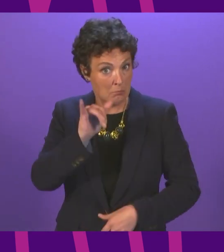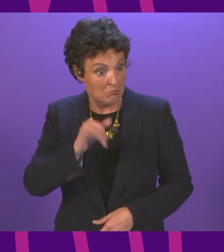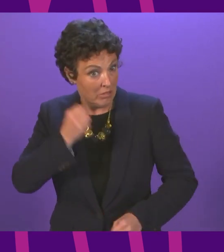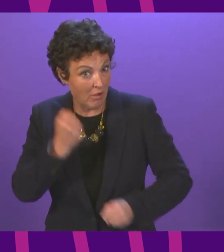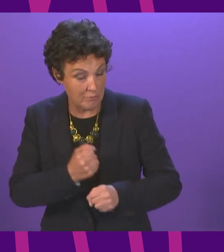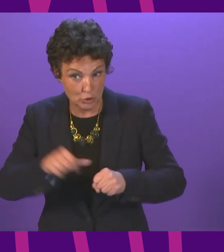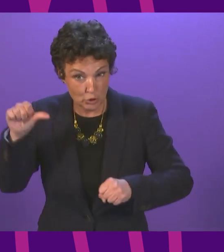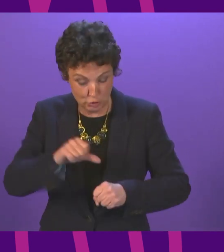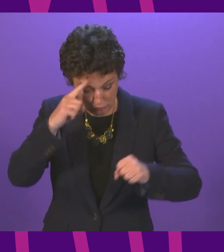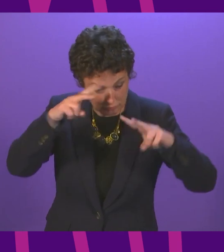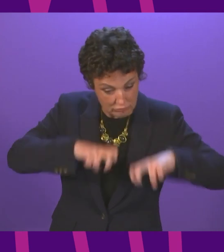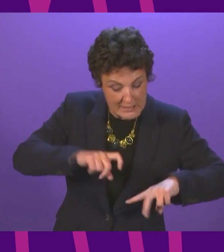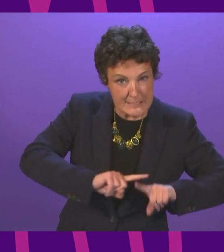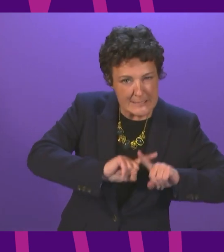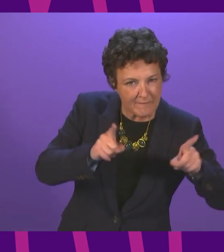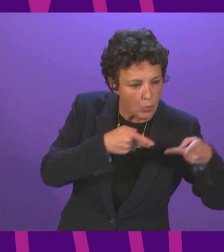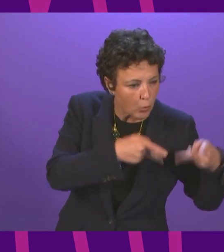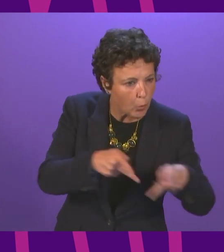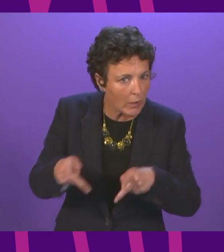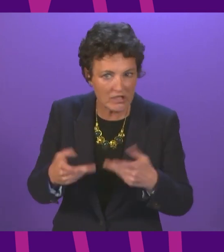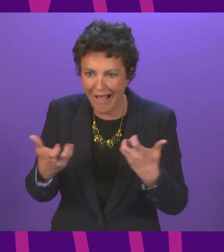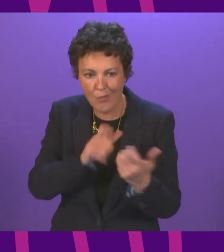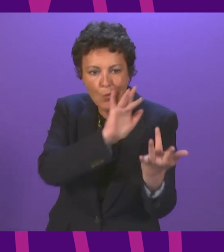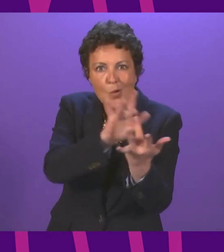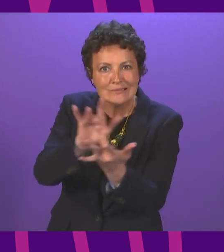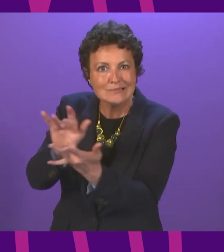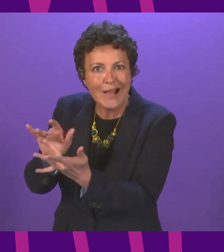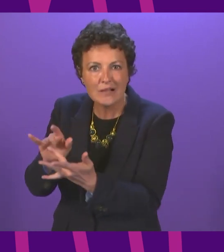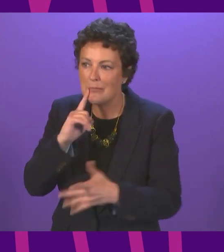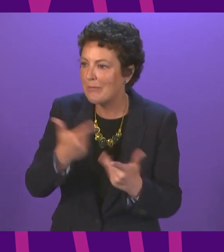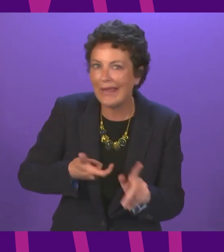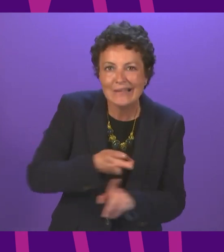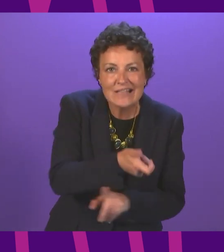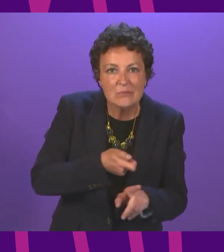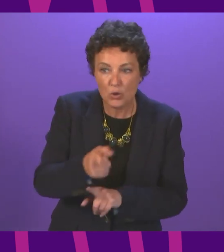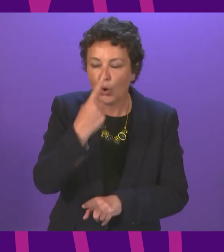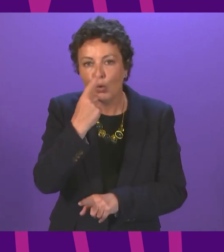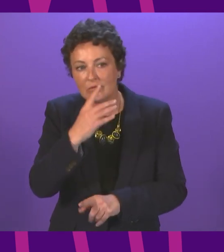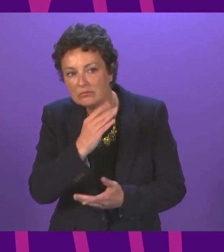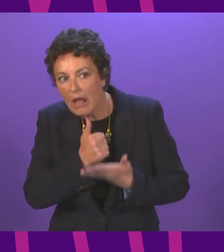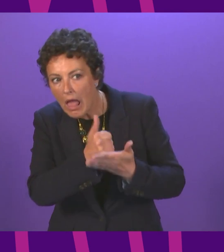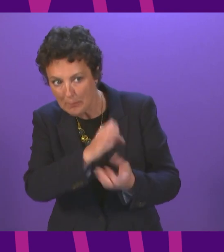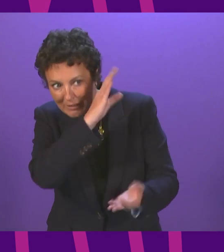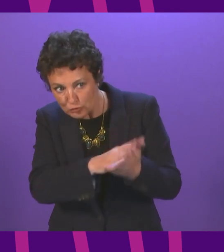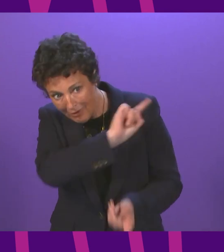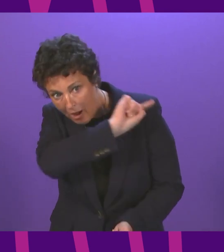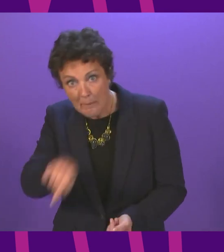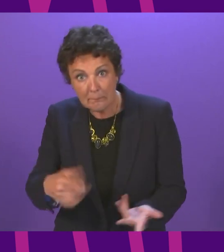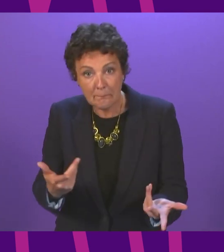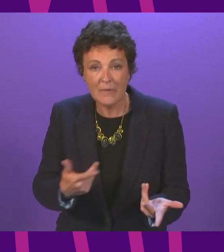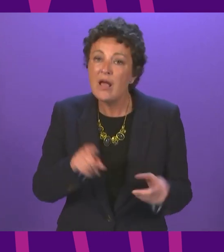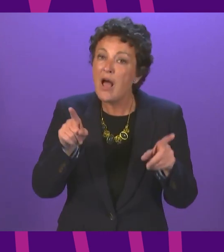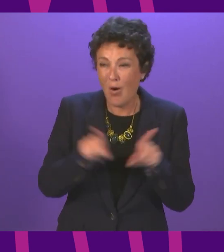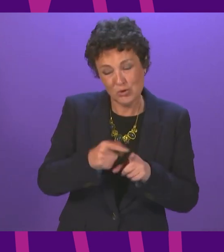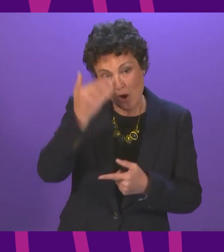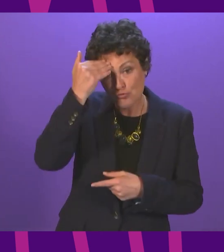for vaccination team staff to contact those being vaccinated, such as text messaging, which could help ensure vaccine attendance? I